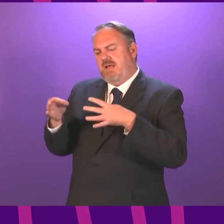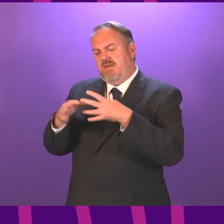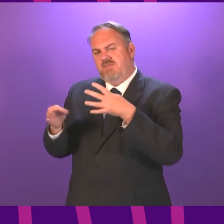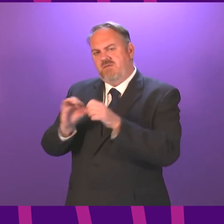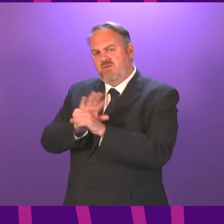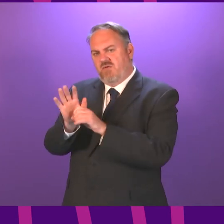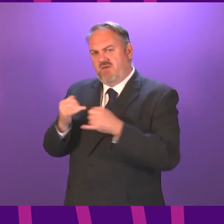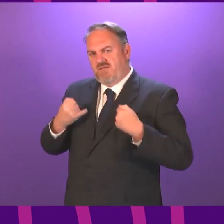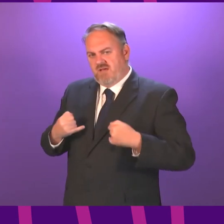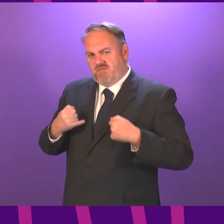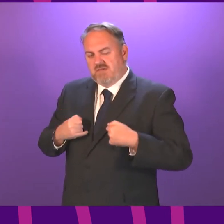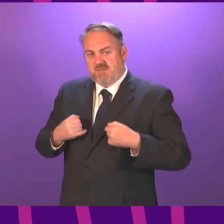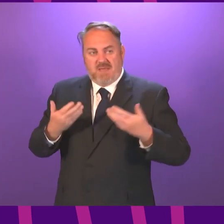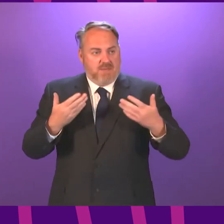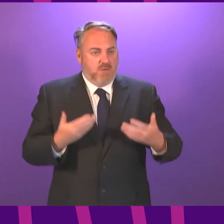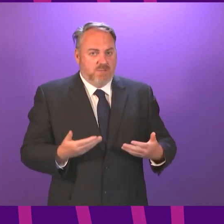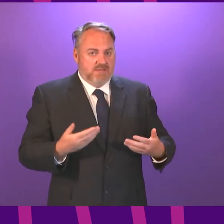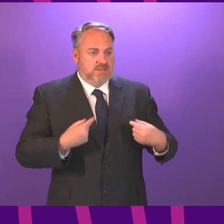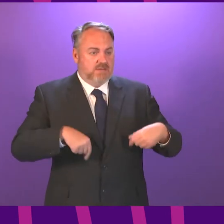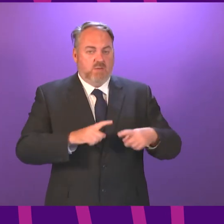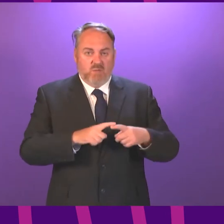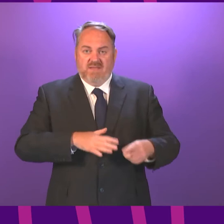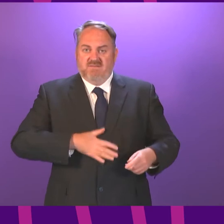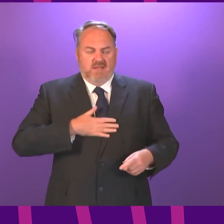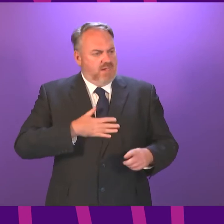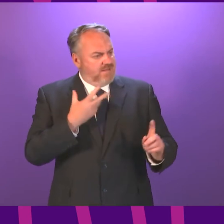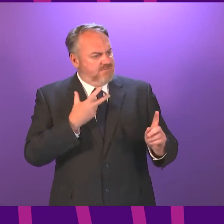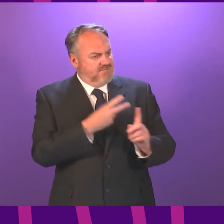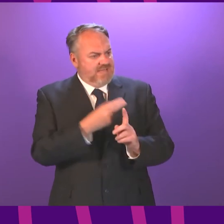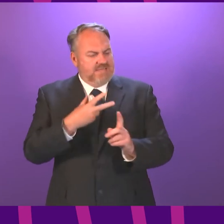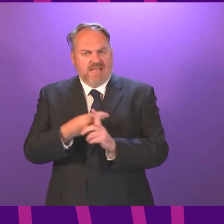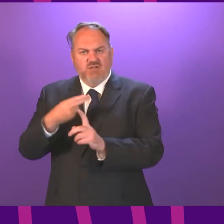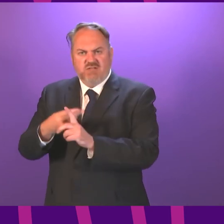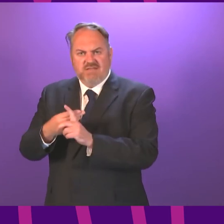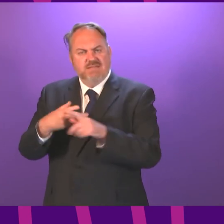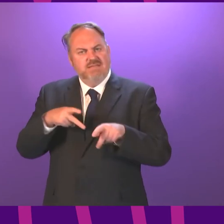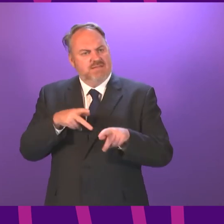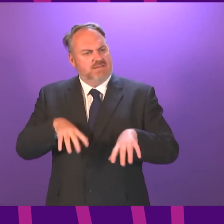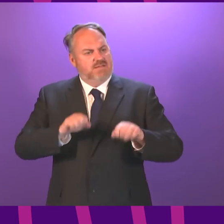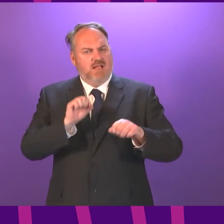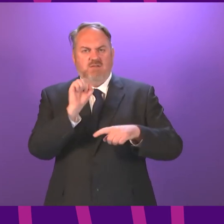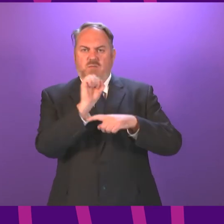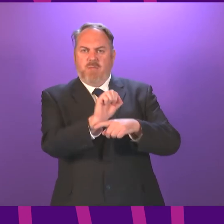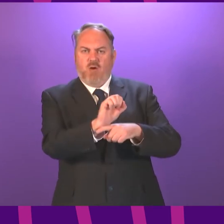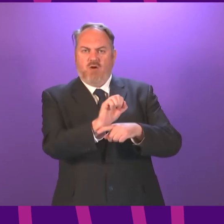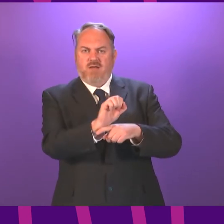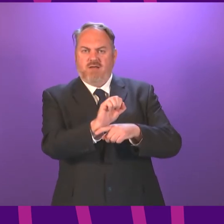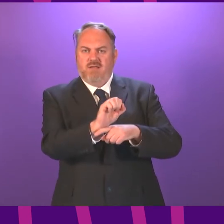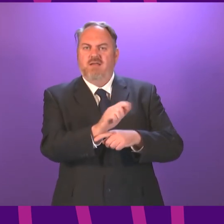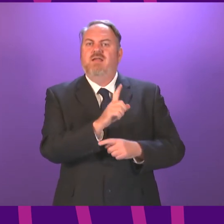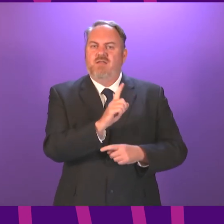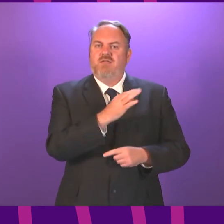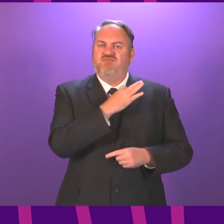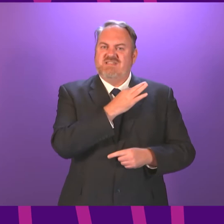the extent to which vaccination is weakening the link between the increase in new cases and an increase in serious health harms.